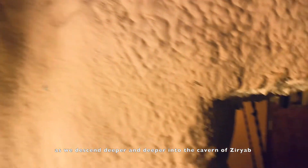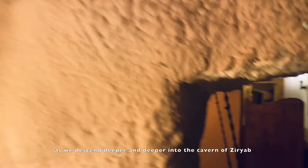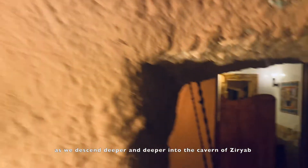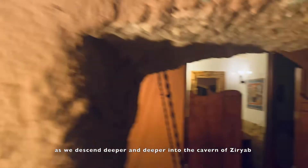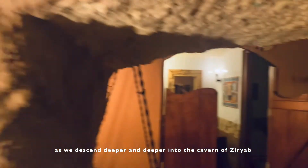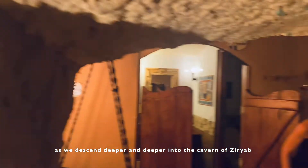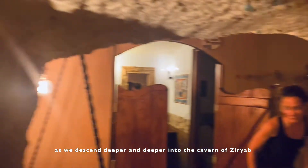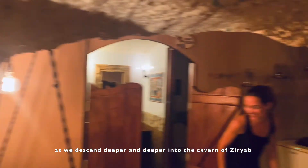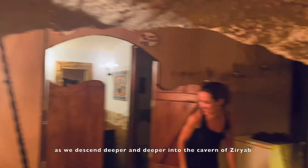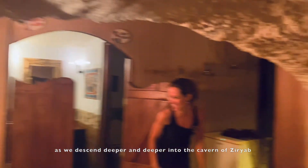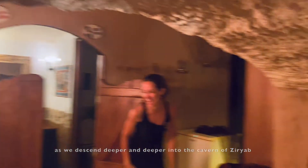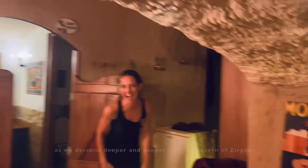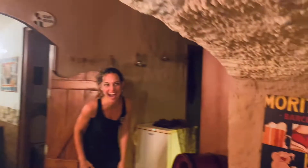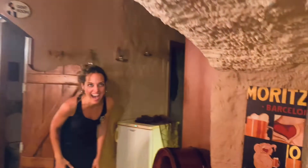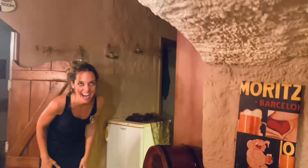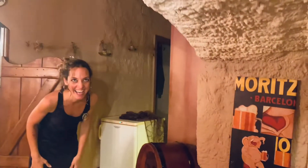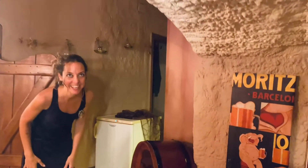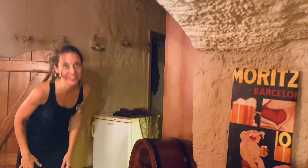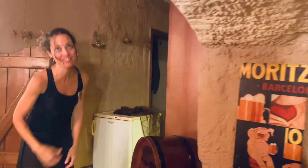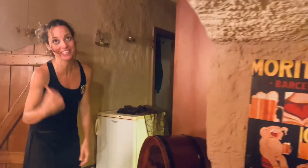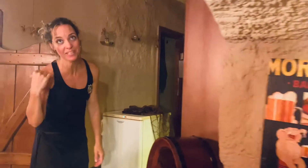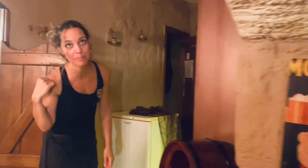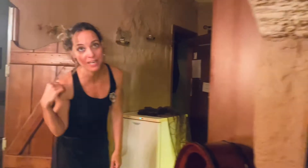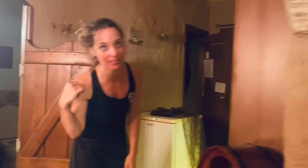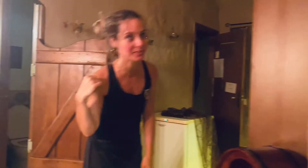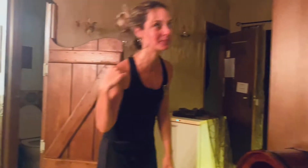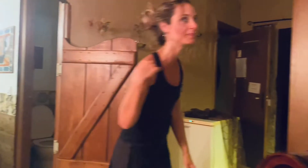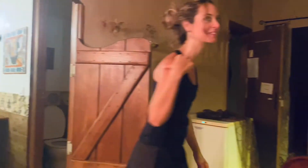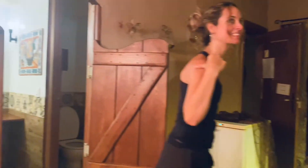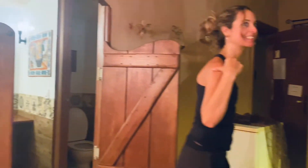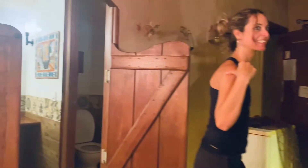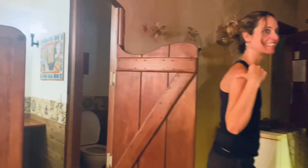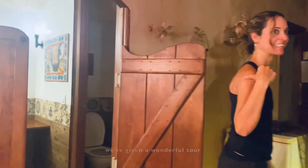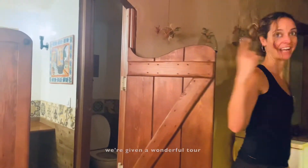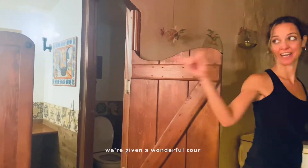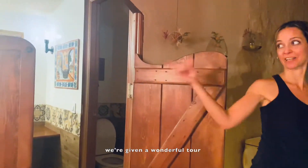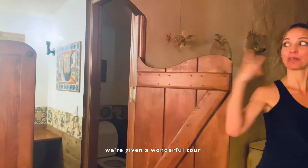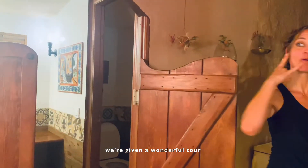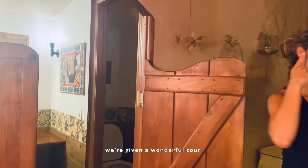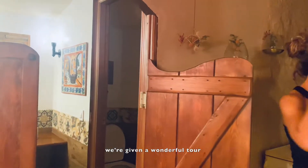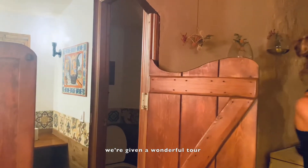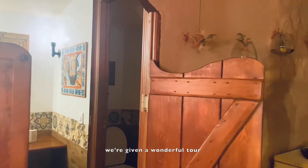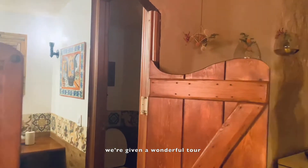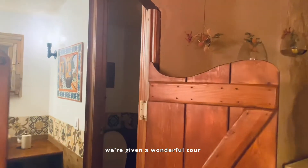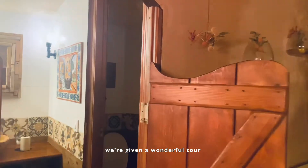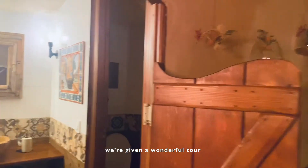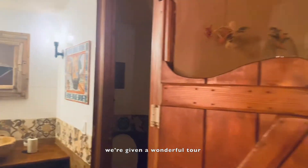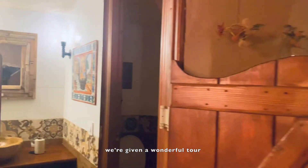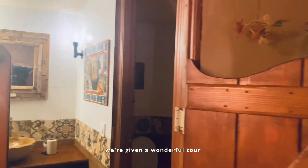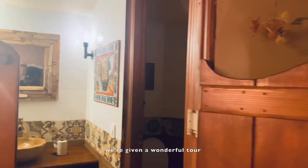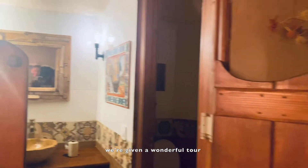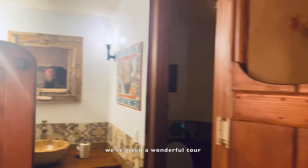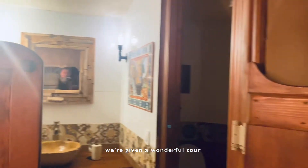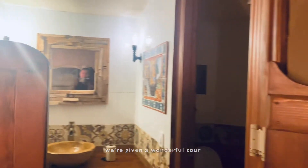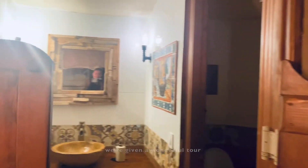the tavern of Zaryab we're giving a wonderful tour